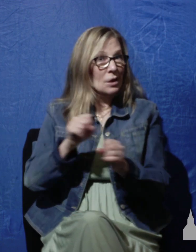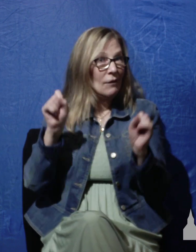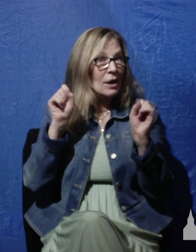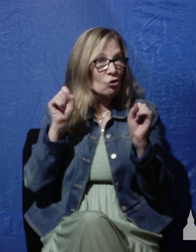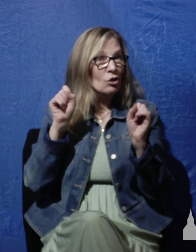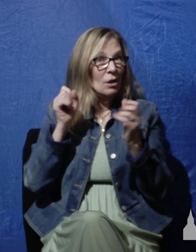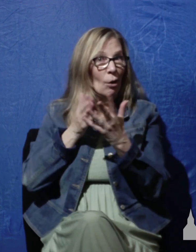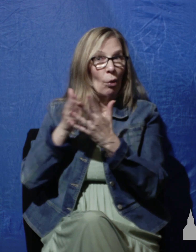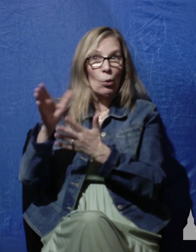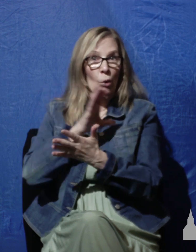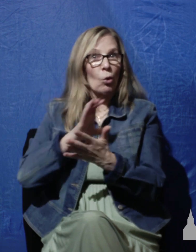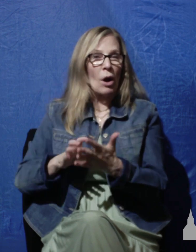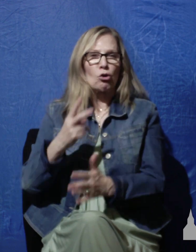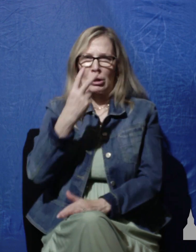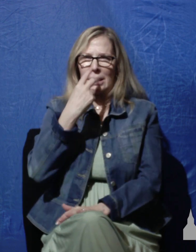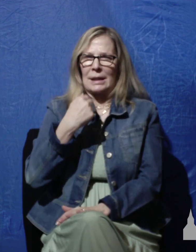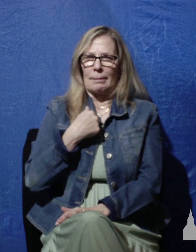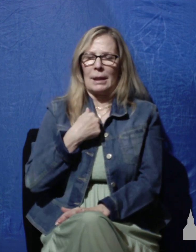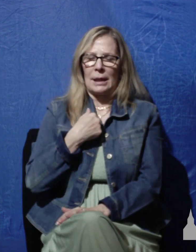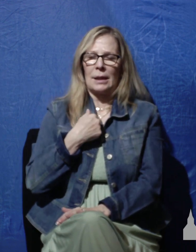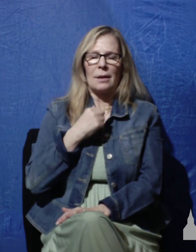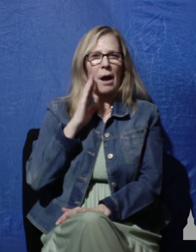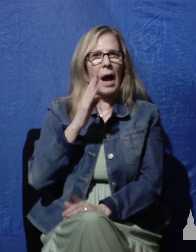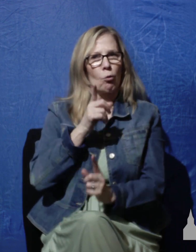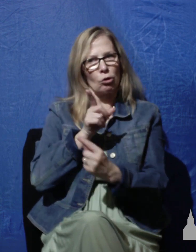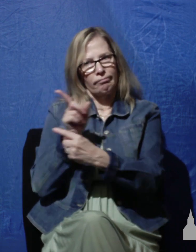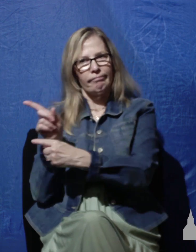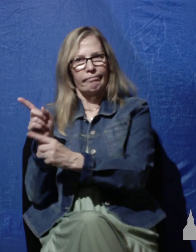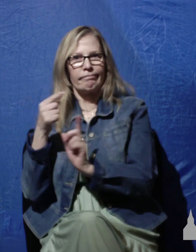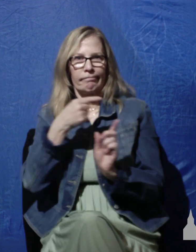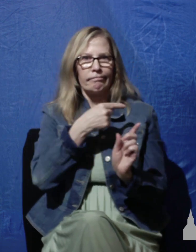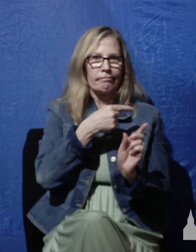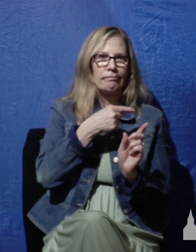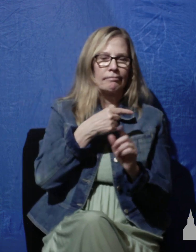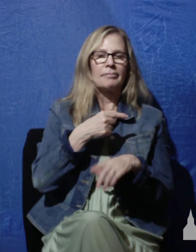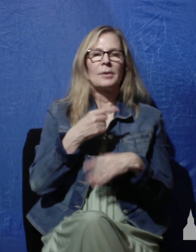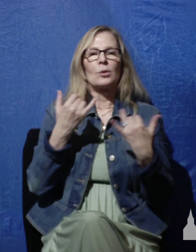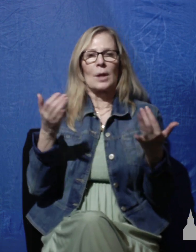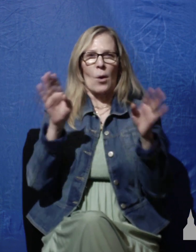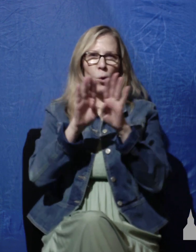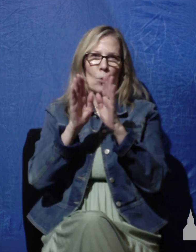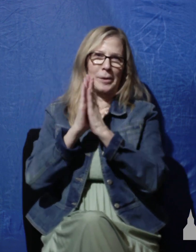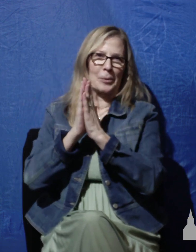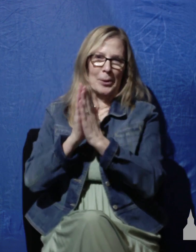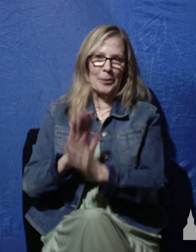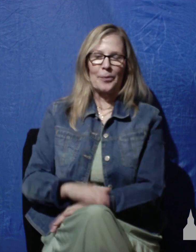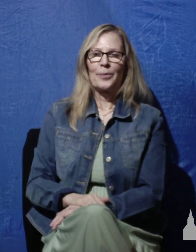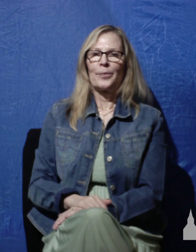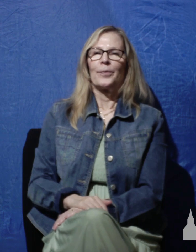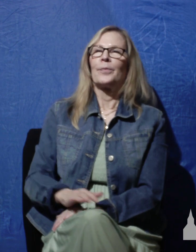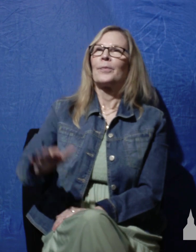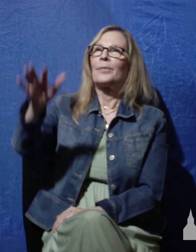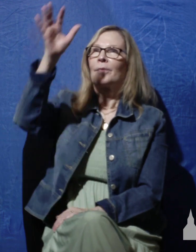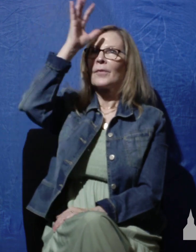Christ then just see me and I'll direct you to them let's close in prayer father we thank you for